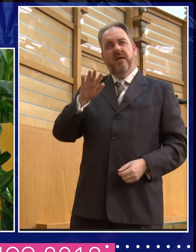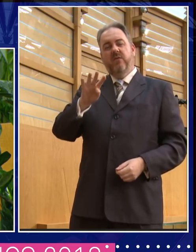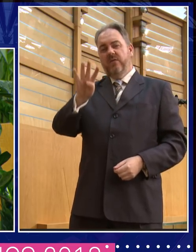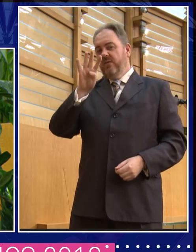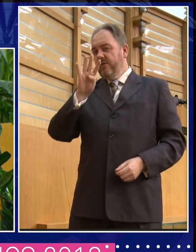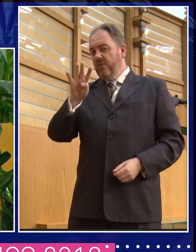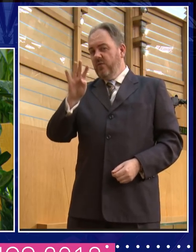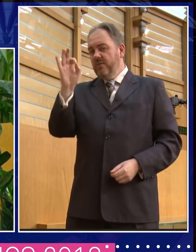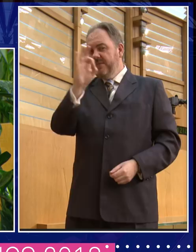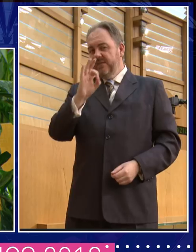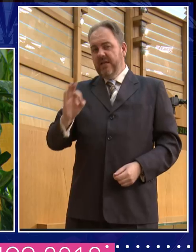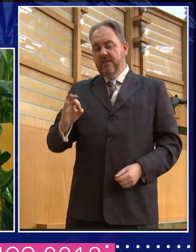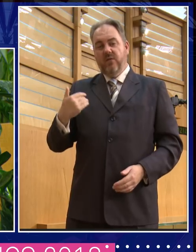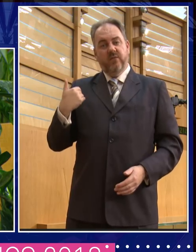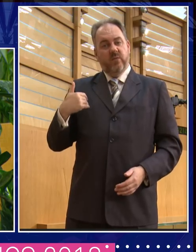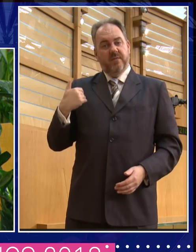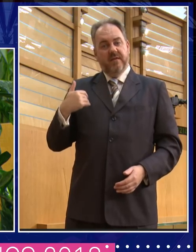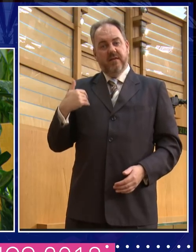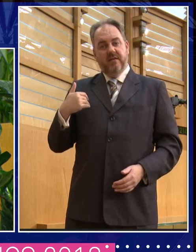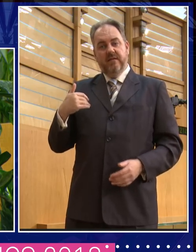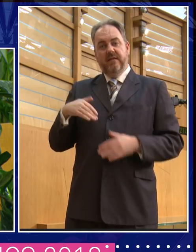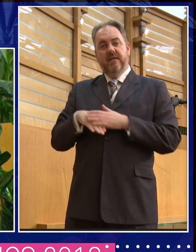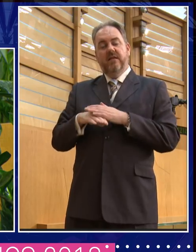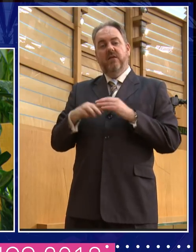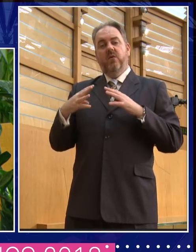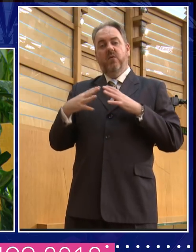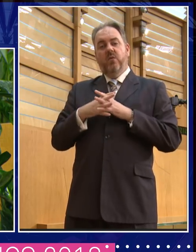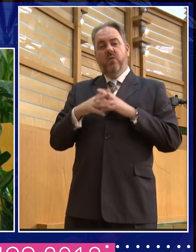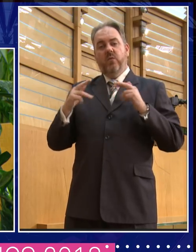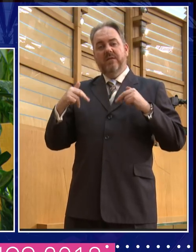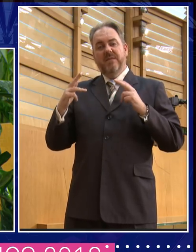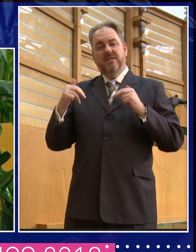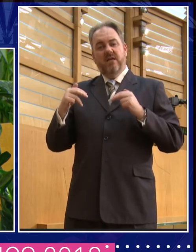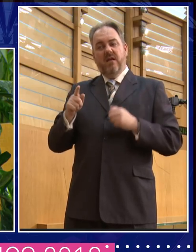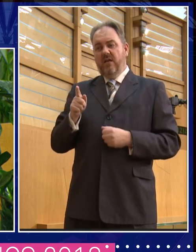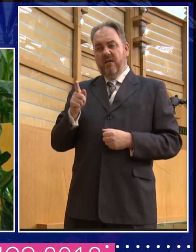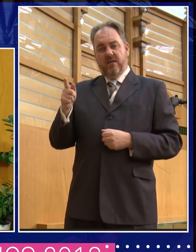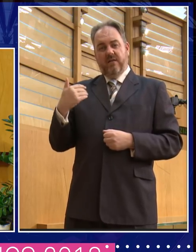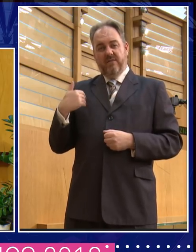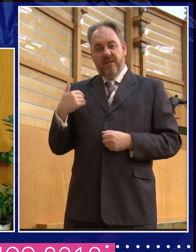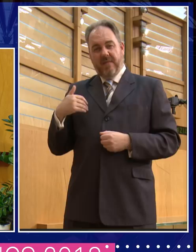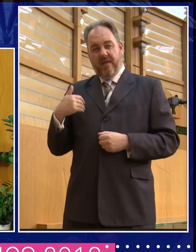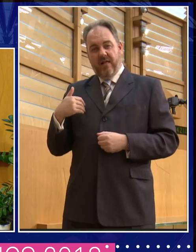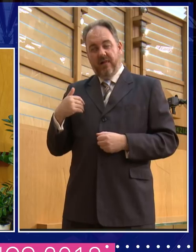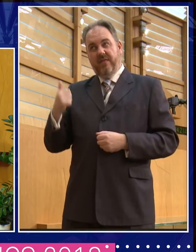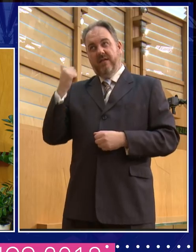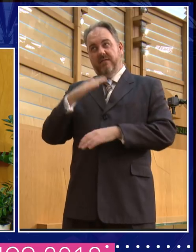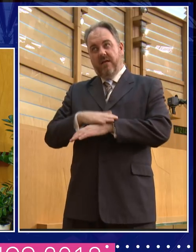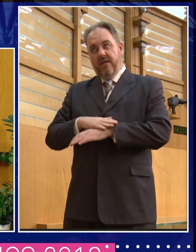women, of, of, Westminster MPs were female. Now it's just over 30%. You know, um,